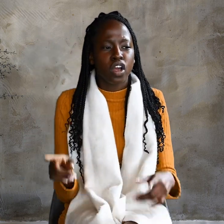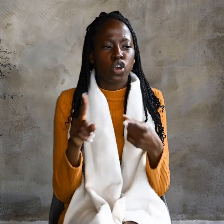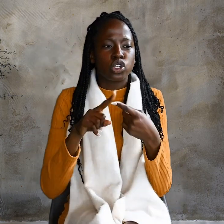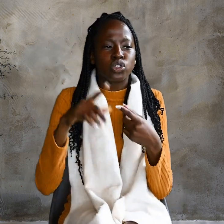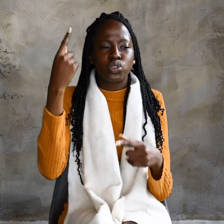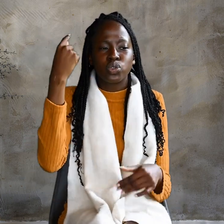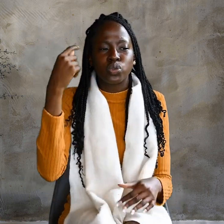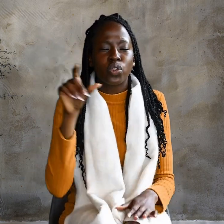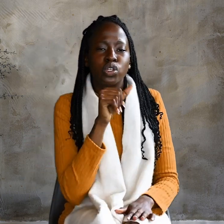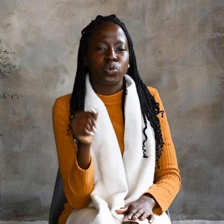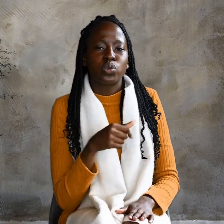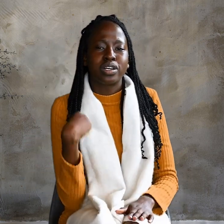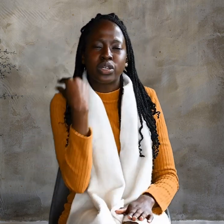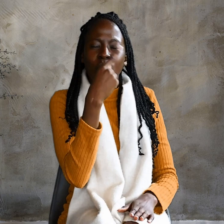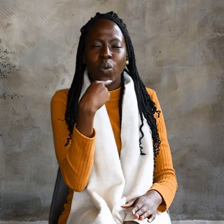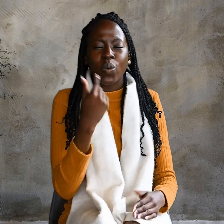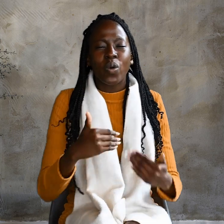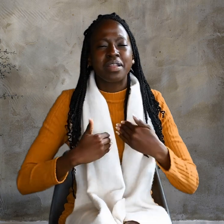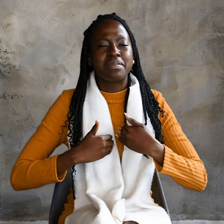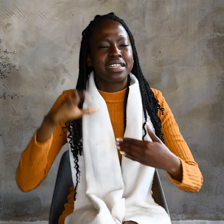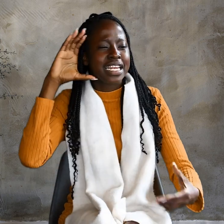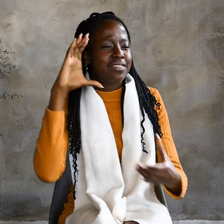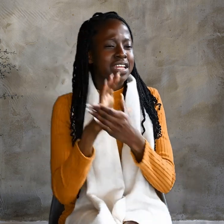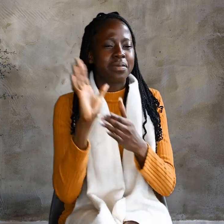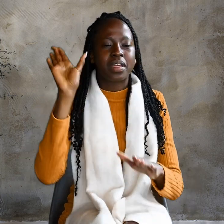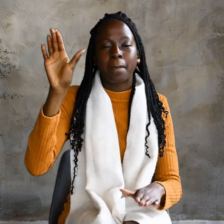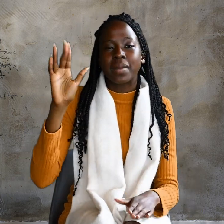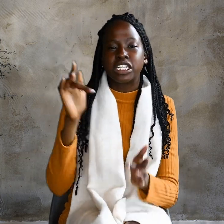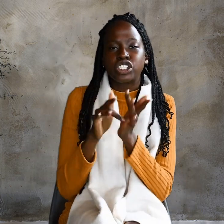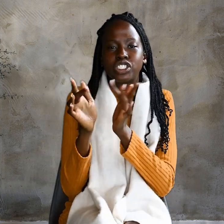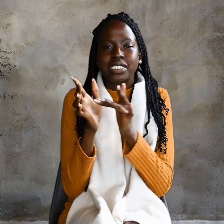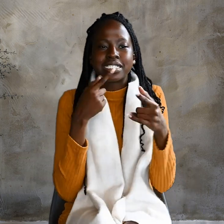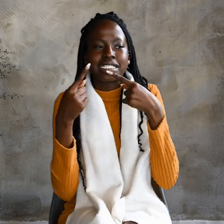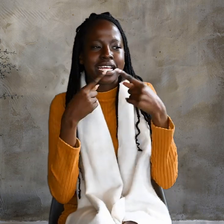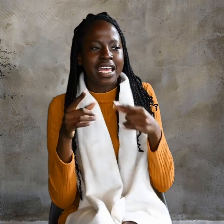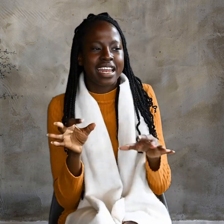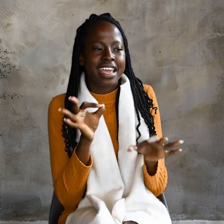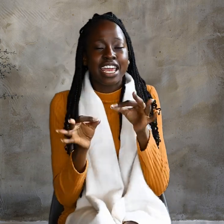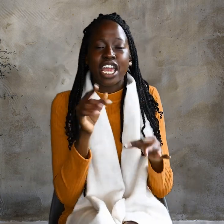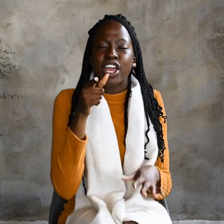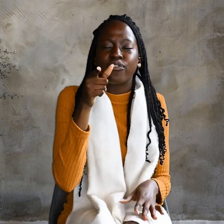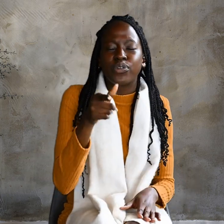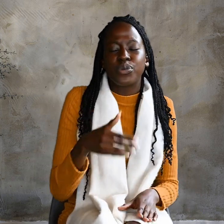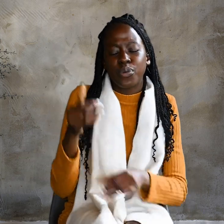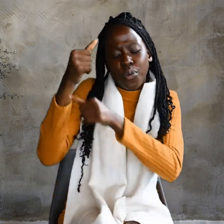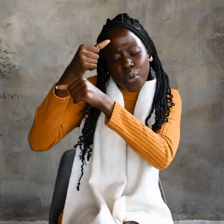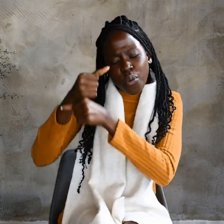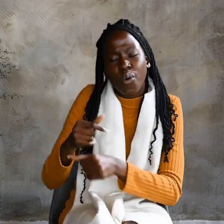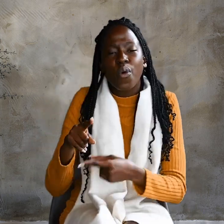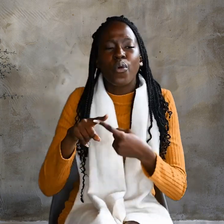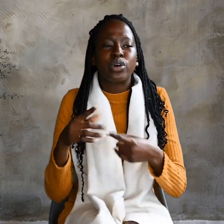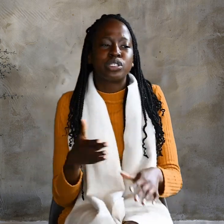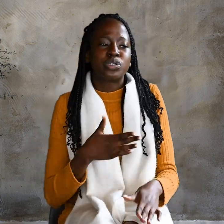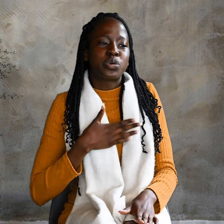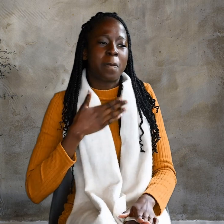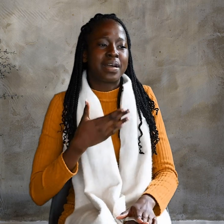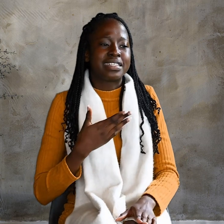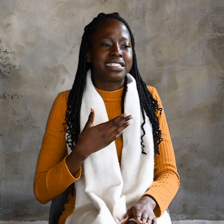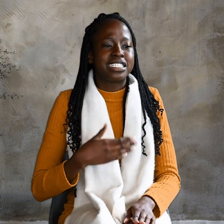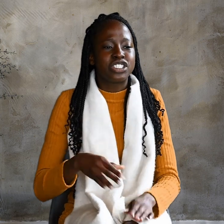To the Jews who had believed in him, Jesus said, If you hold to my teaching,